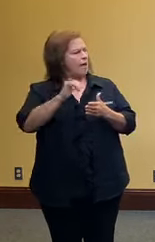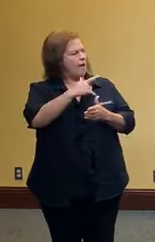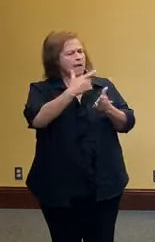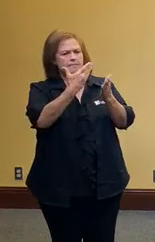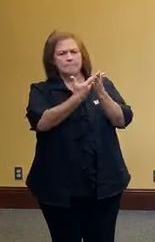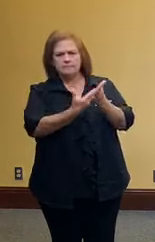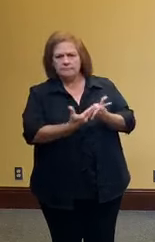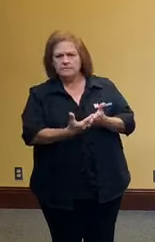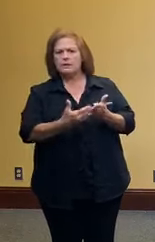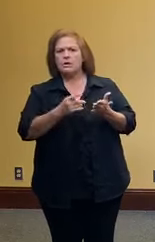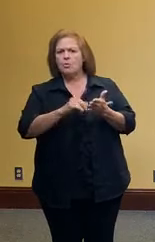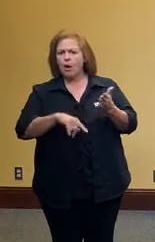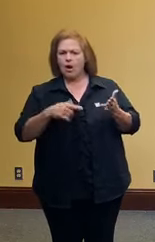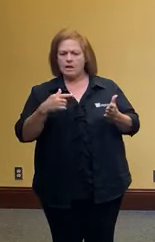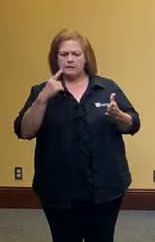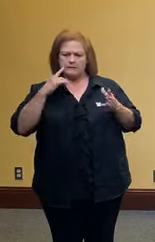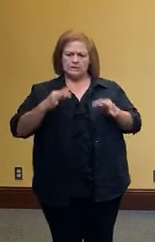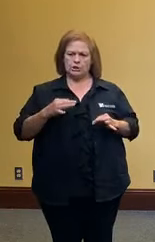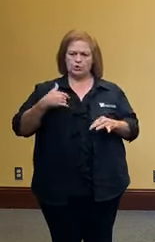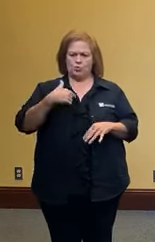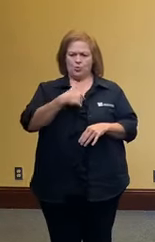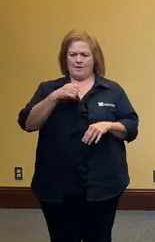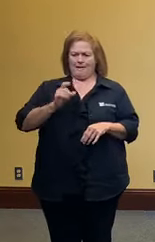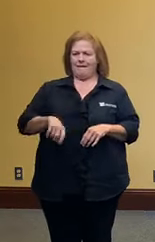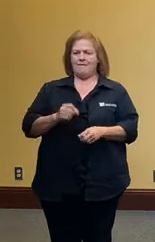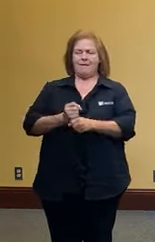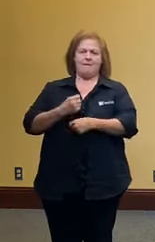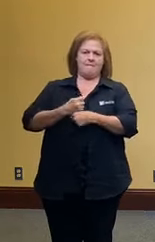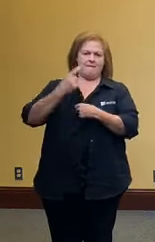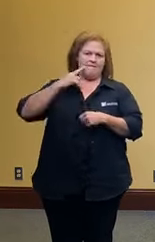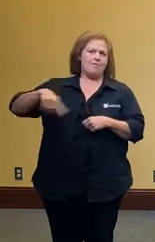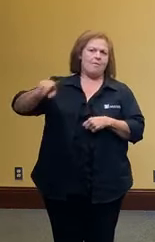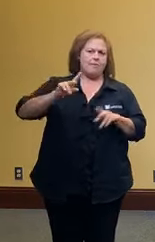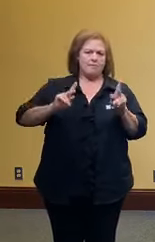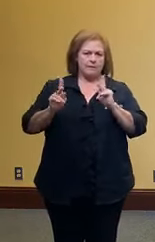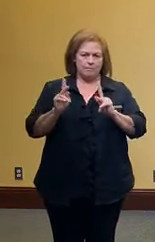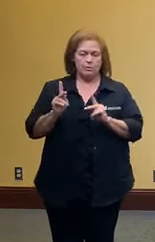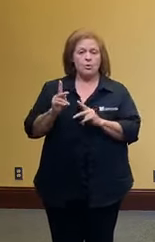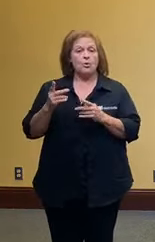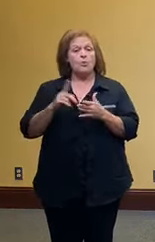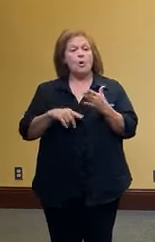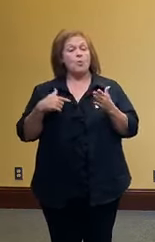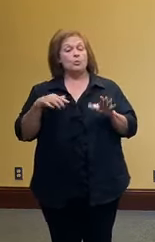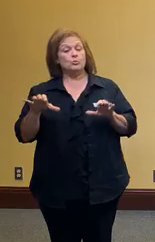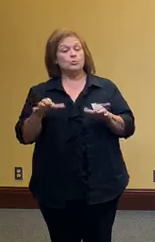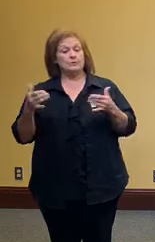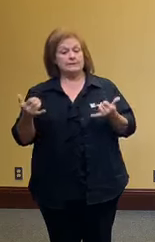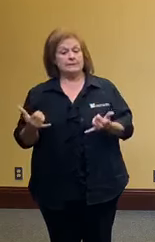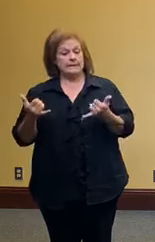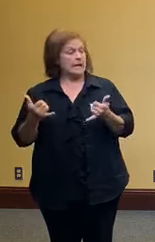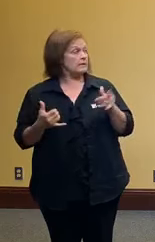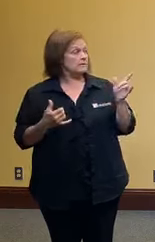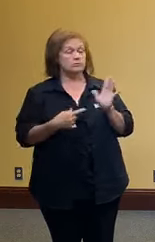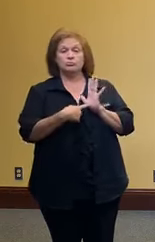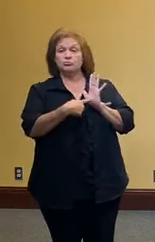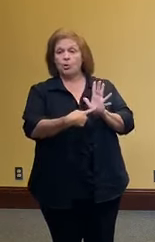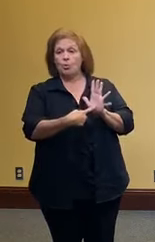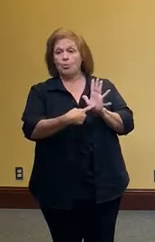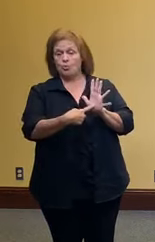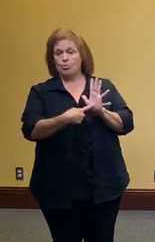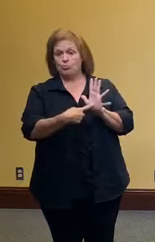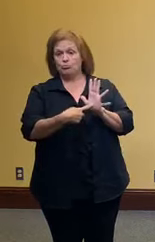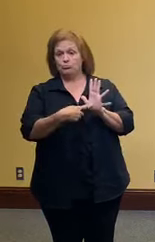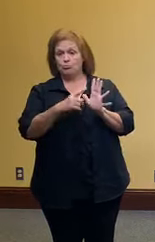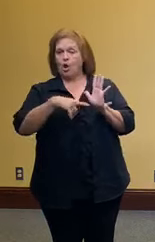with which we as leaders are making decisions and so what we're we're hoping to do today is to share the data points um in a way that